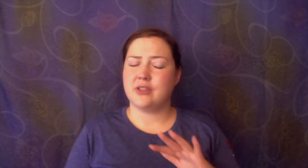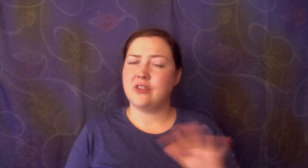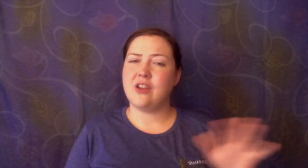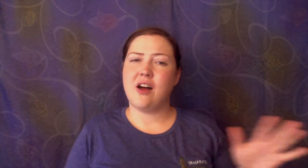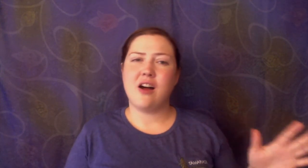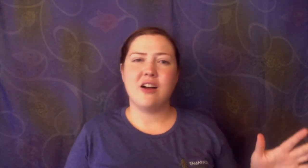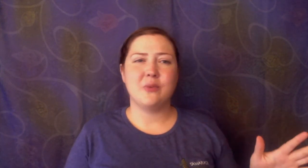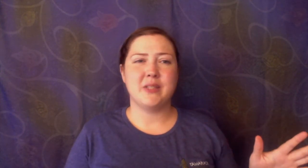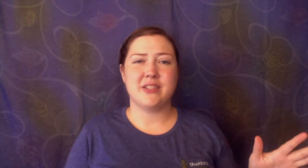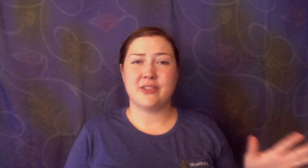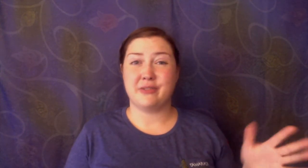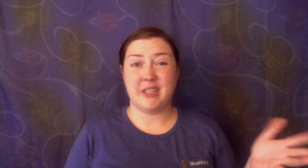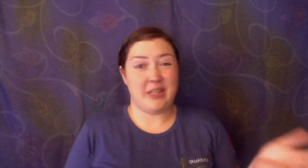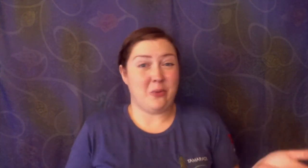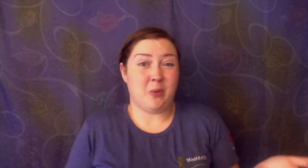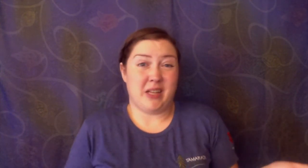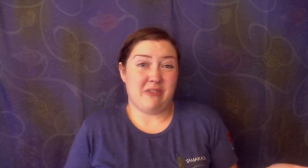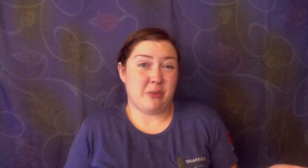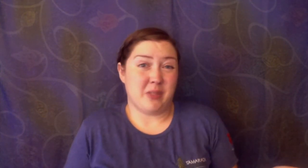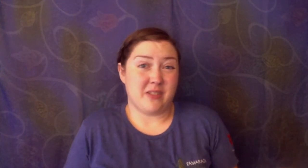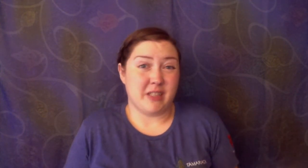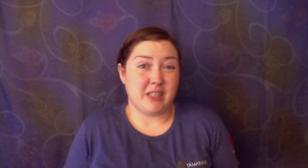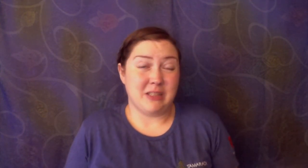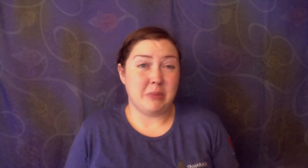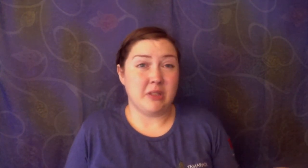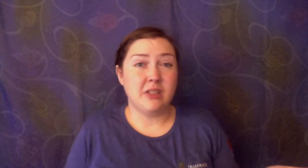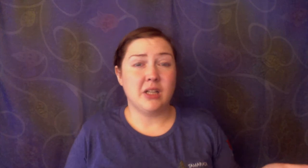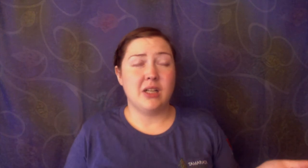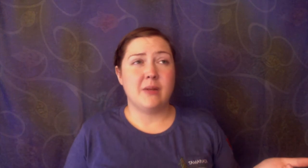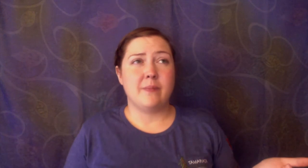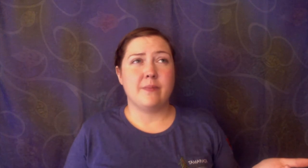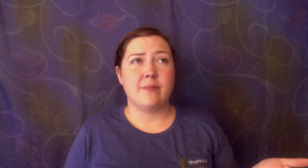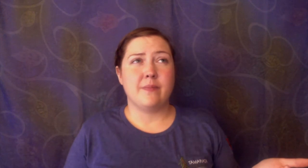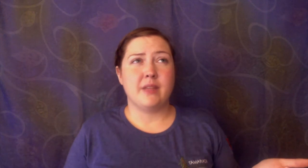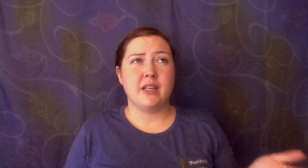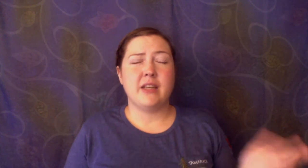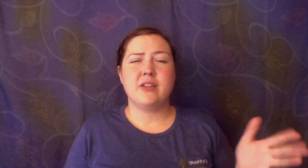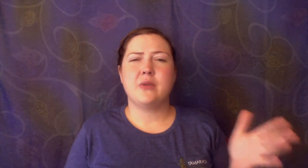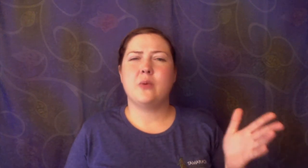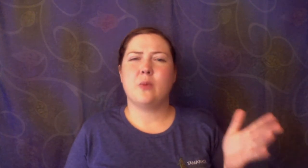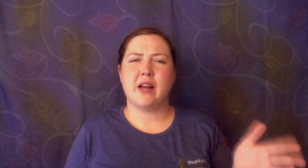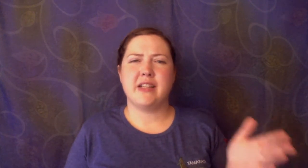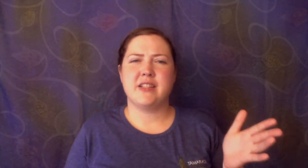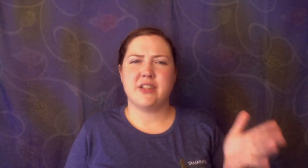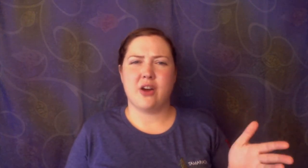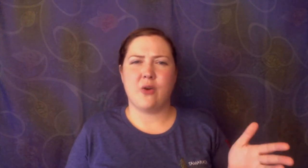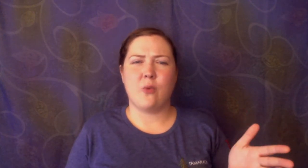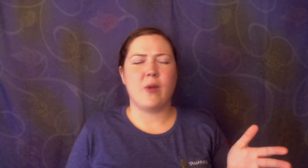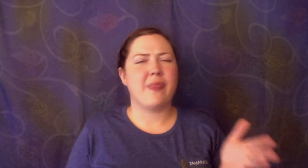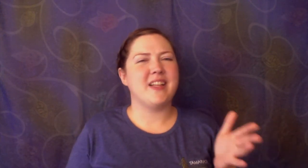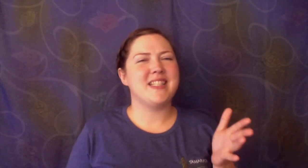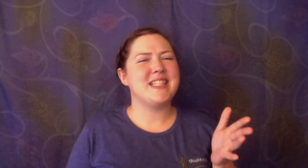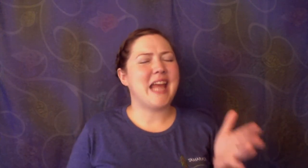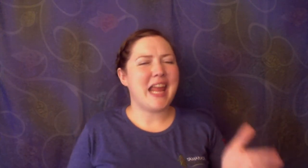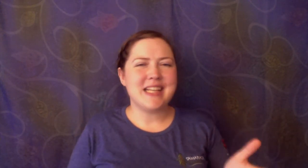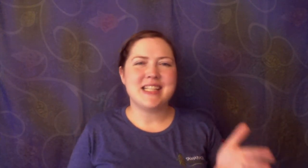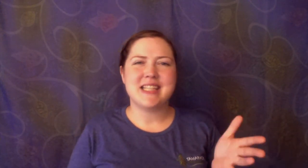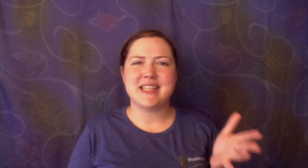long winter of eating whatever was available, Eagle wanted to know what the tastiest